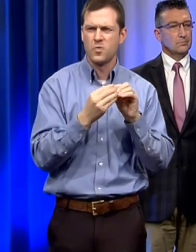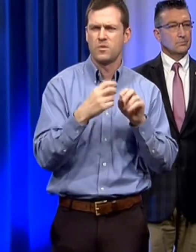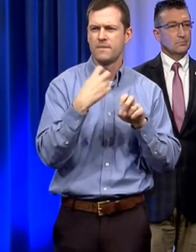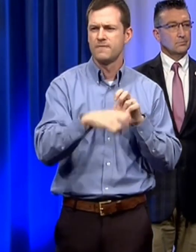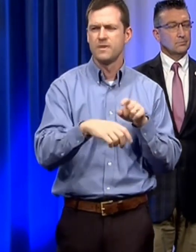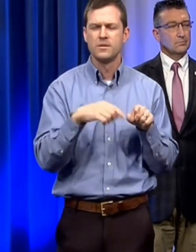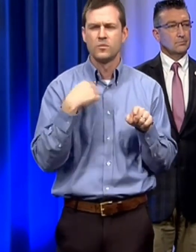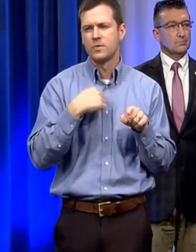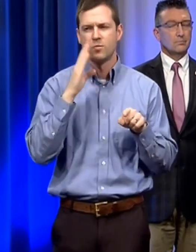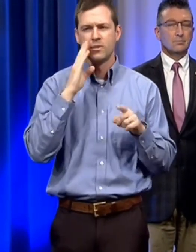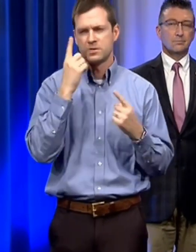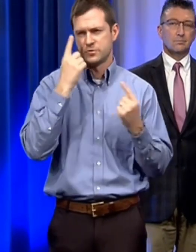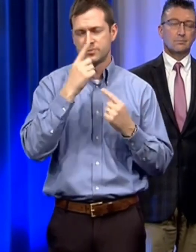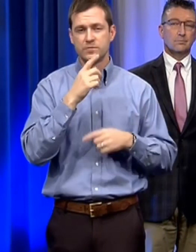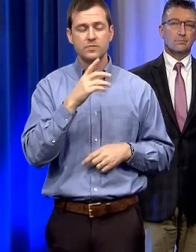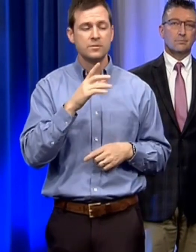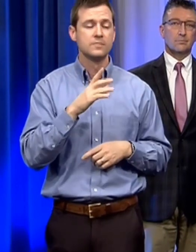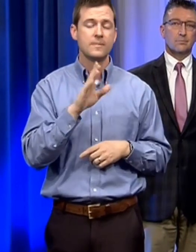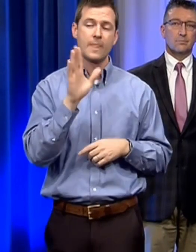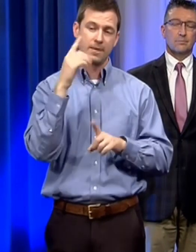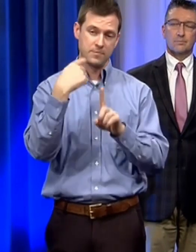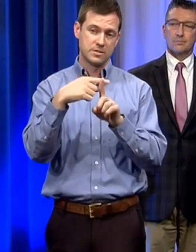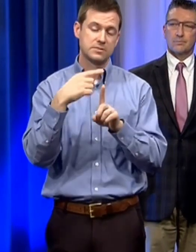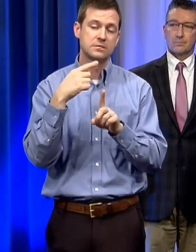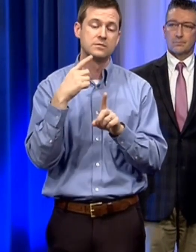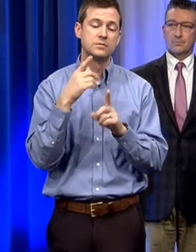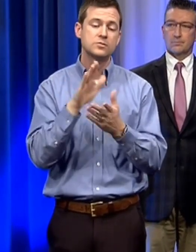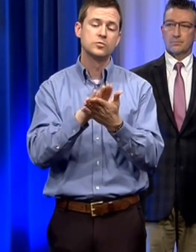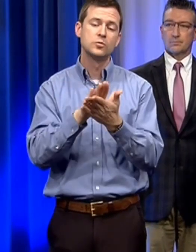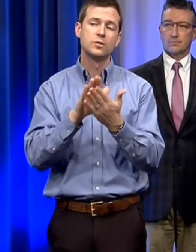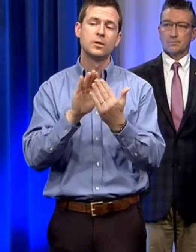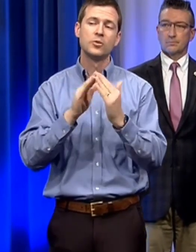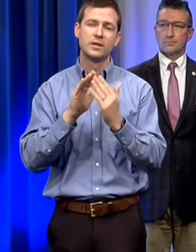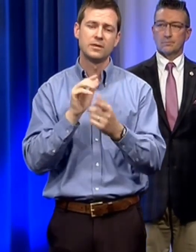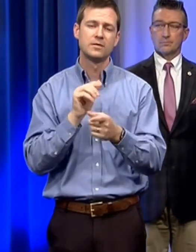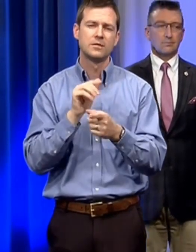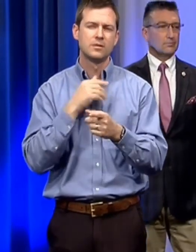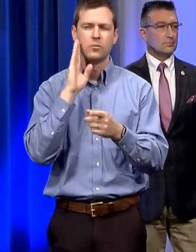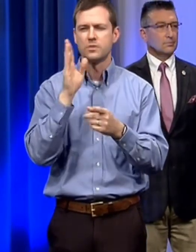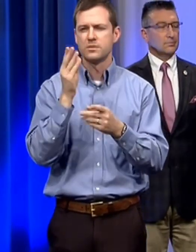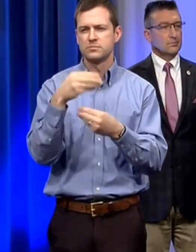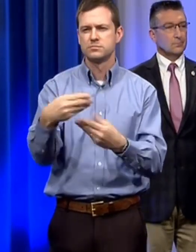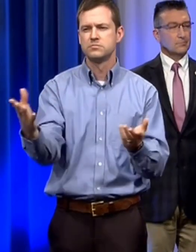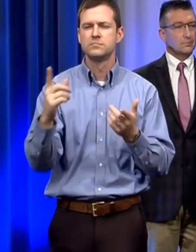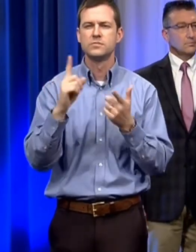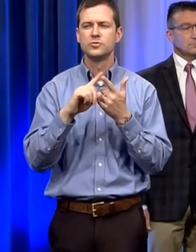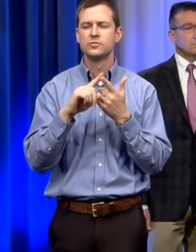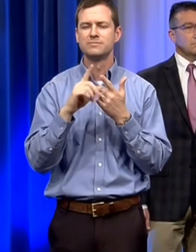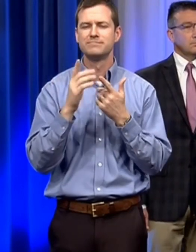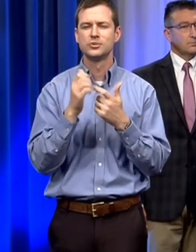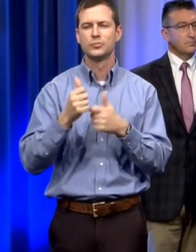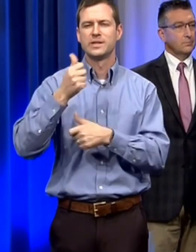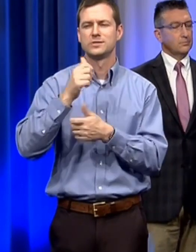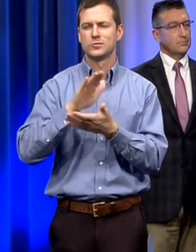things we'll look at we also will be looking at how it affects our school communities so one of the things we will be sending guidance out superintendents this